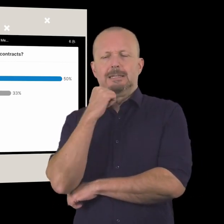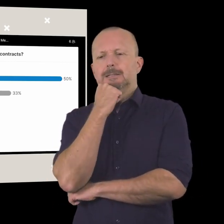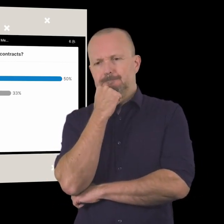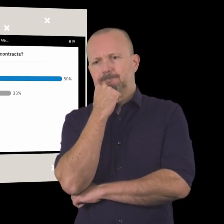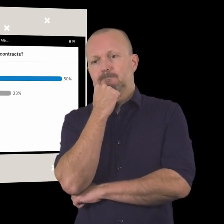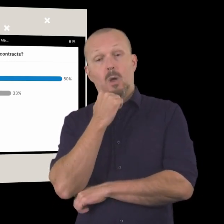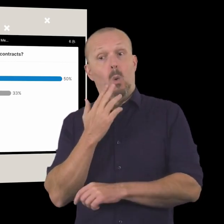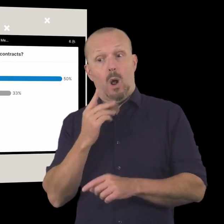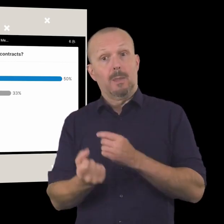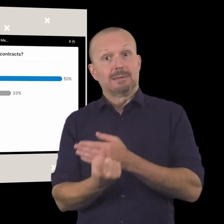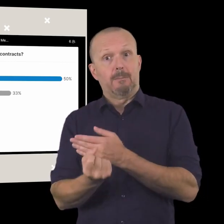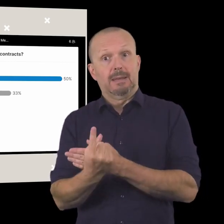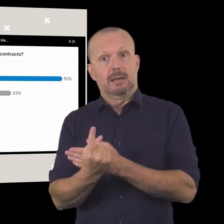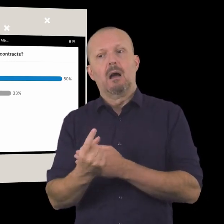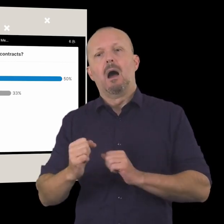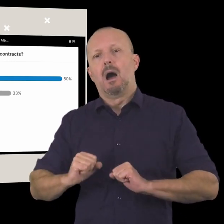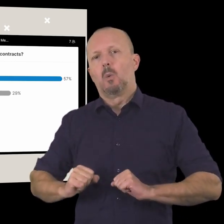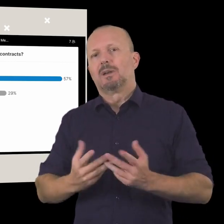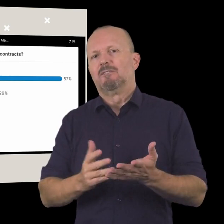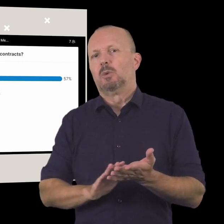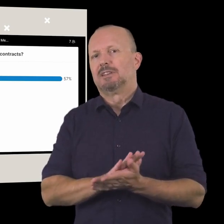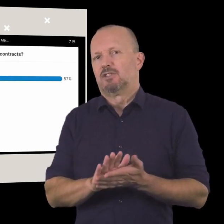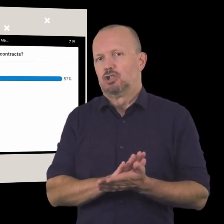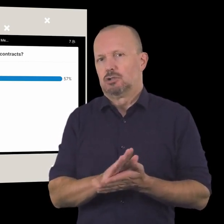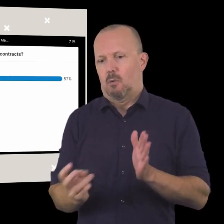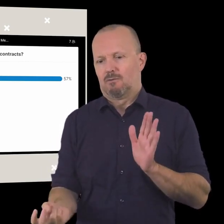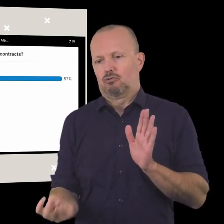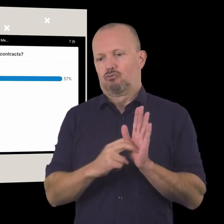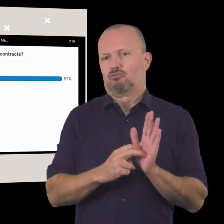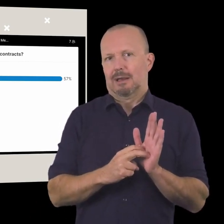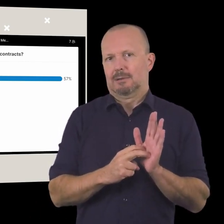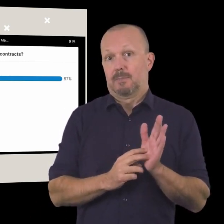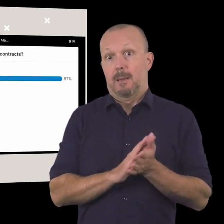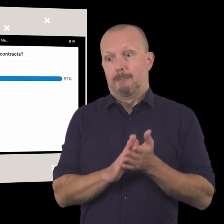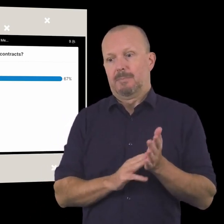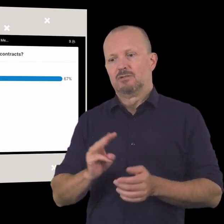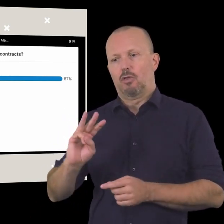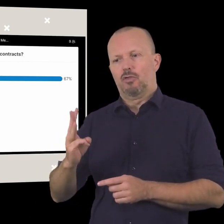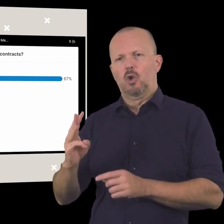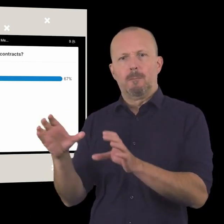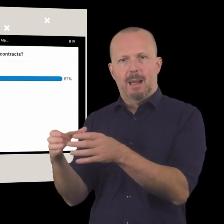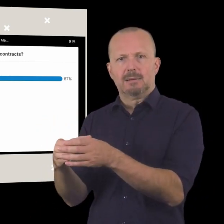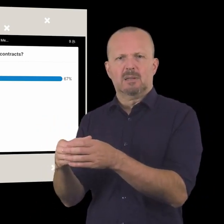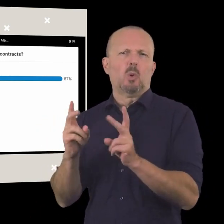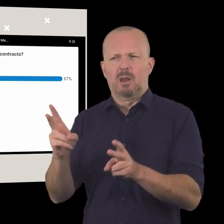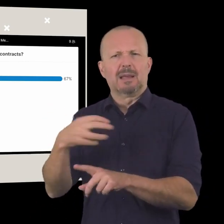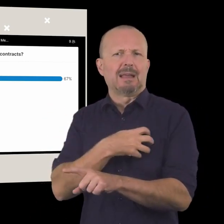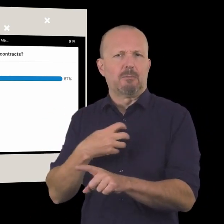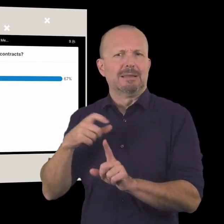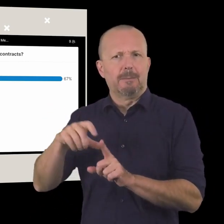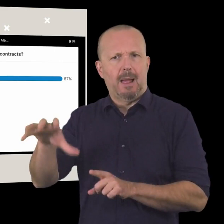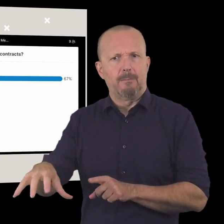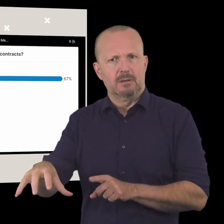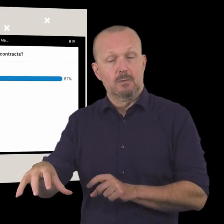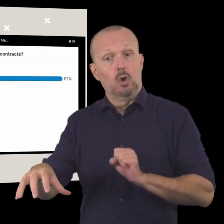results and as that happens i'm just going to give you a definition of contracts so contract a third party usually a government